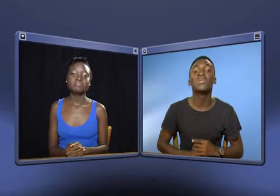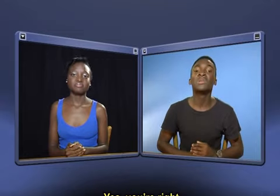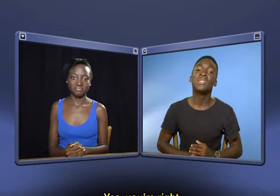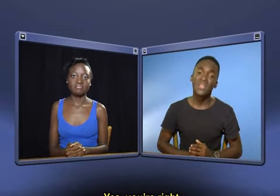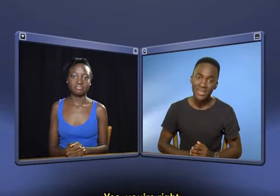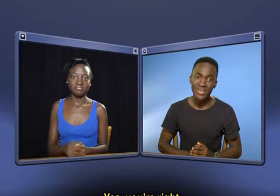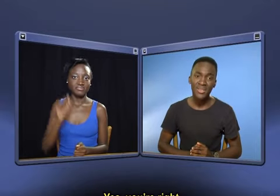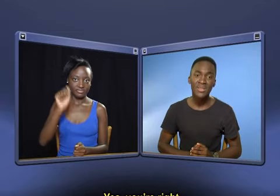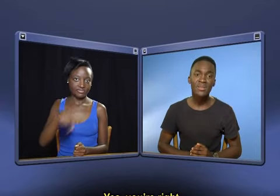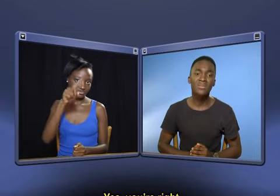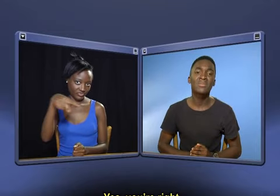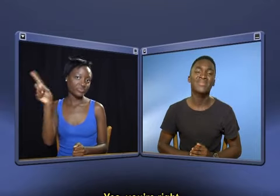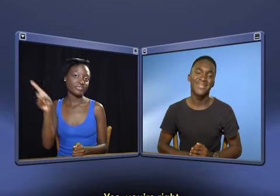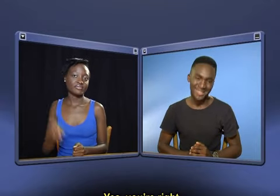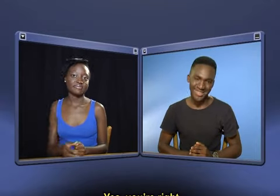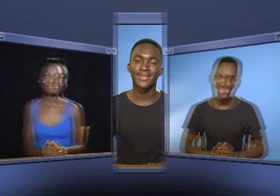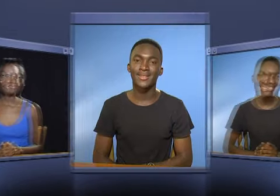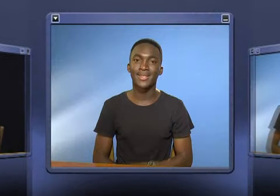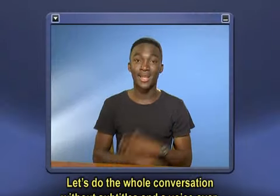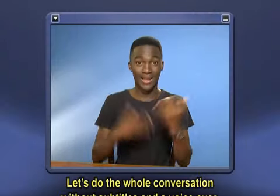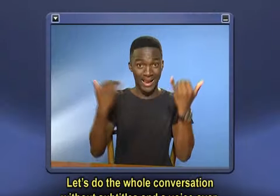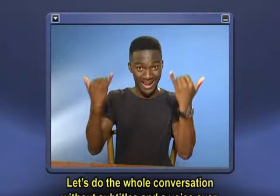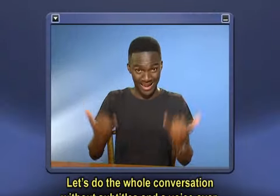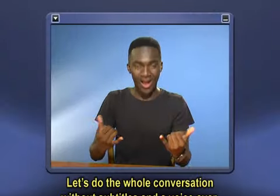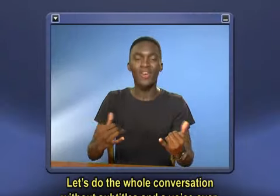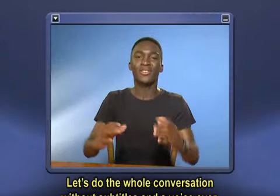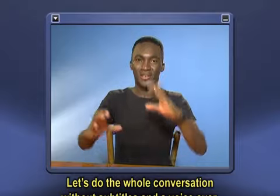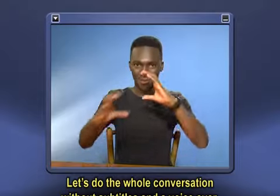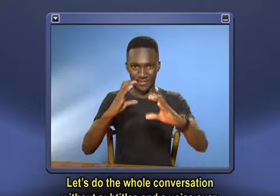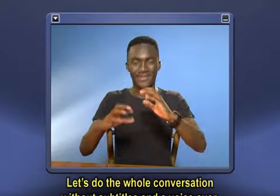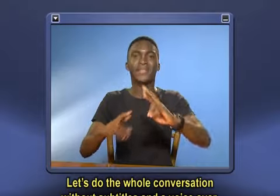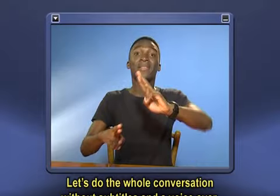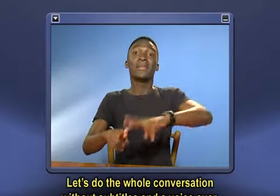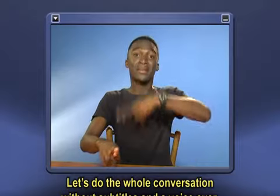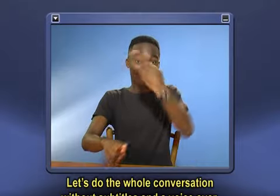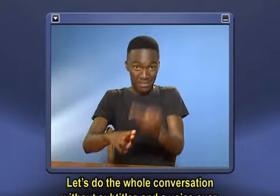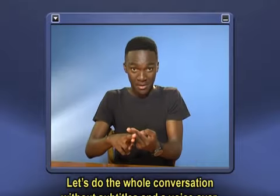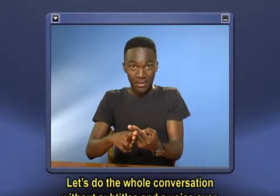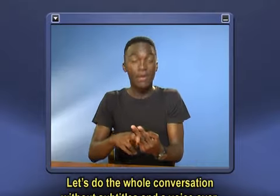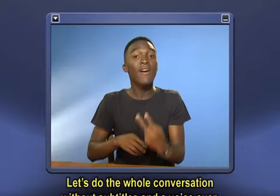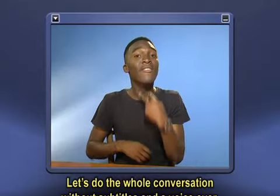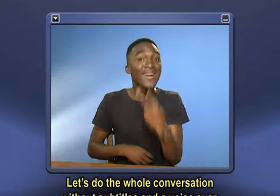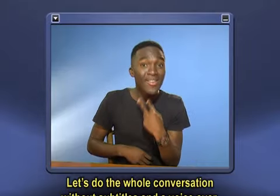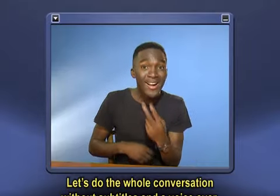Yes, you're right. Let's do the whole conversation without subtitles and a voiceover.